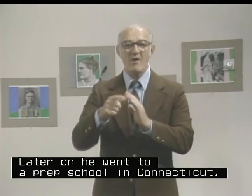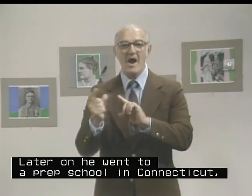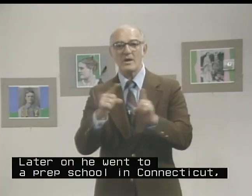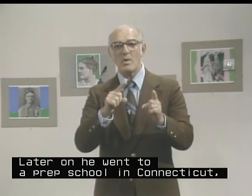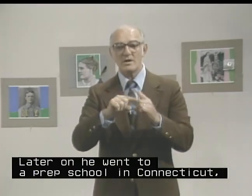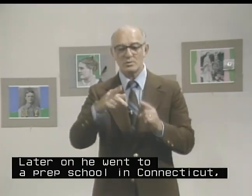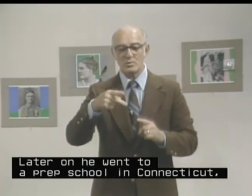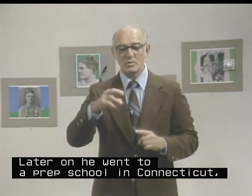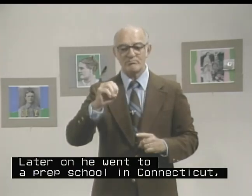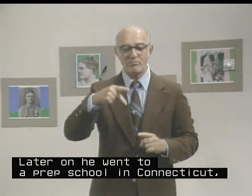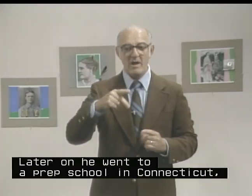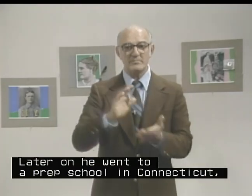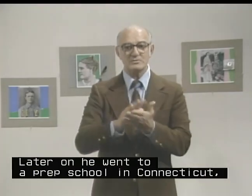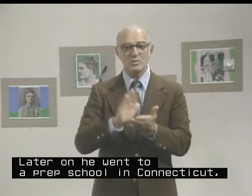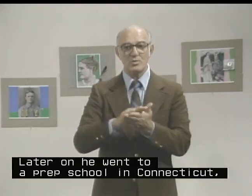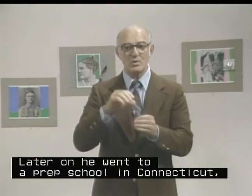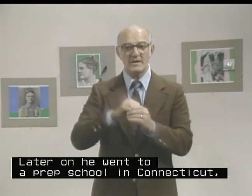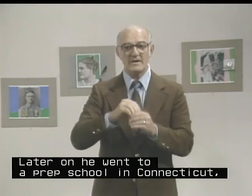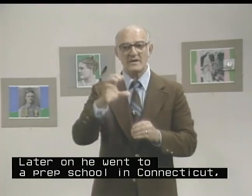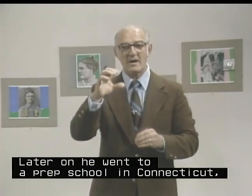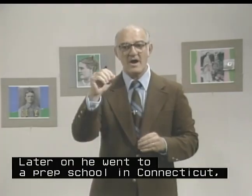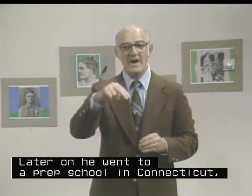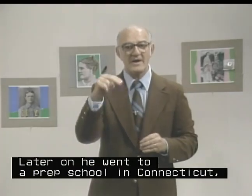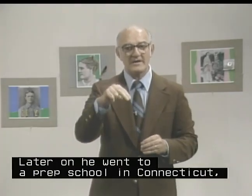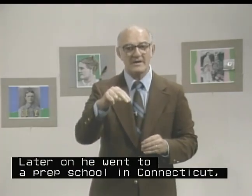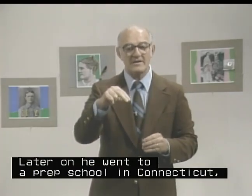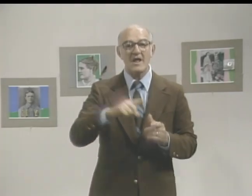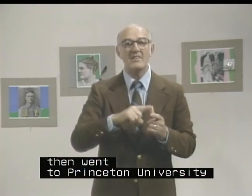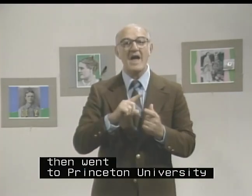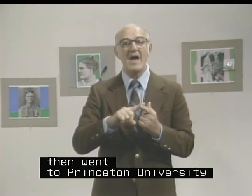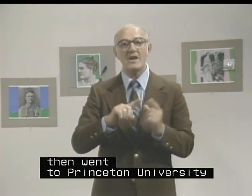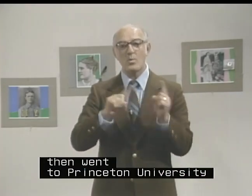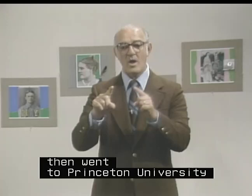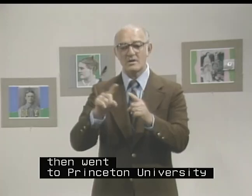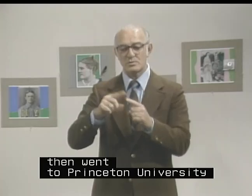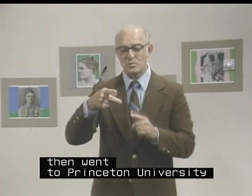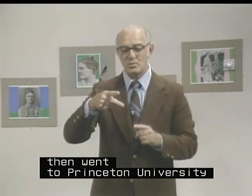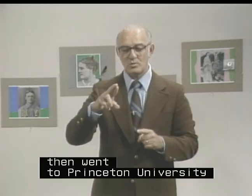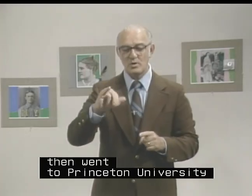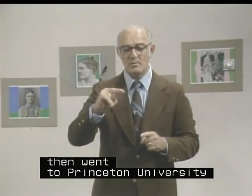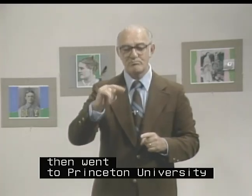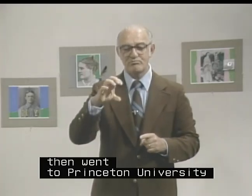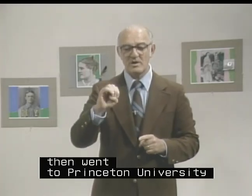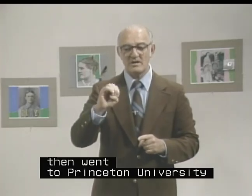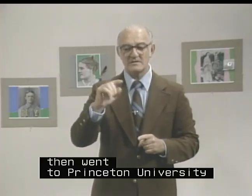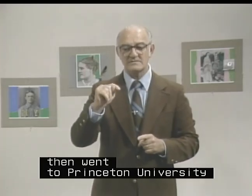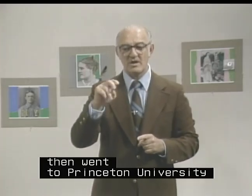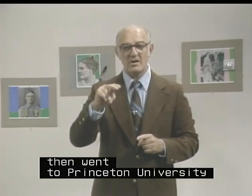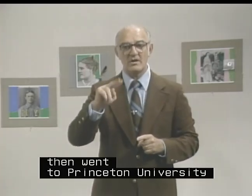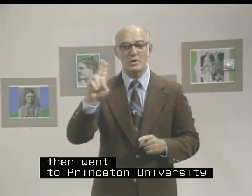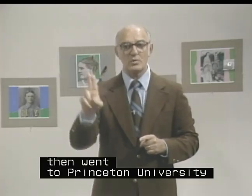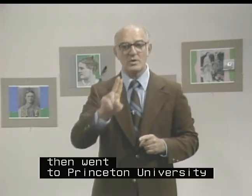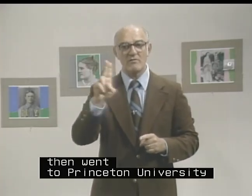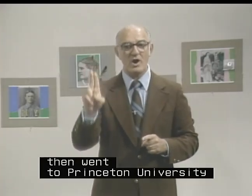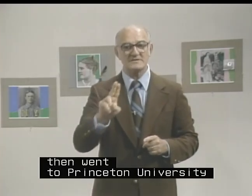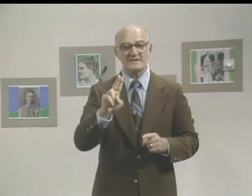on, he went to a prep school in Connecticut, then went to Princeton University,